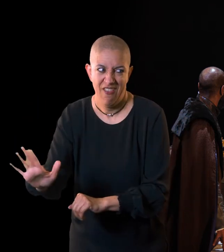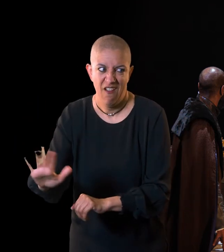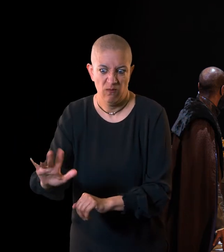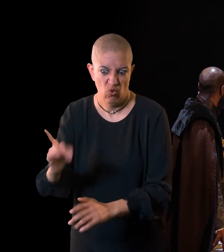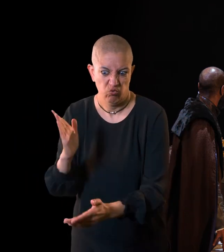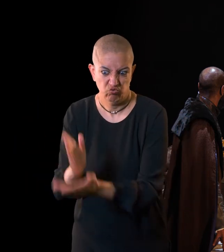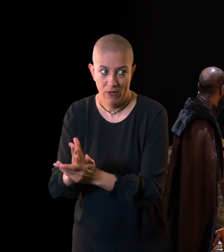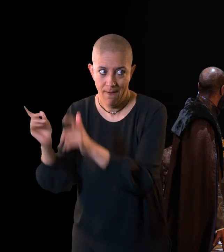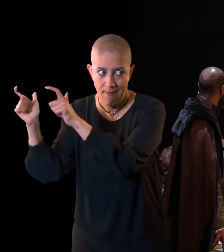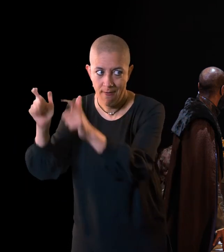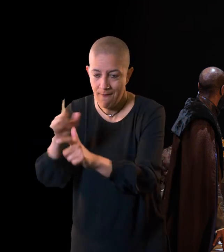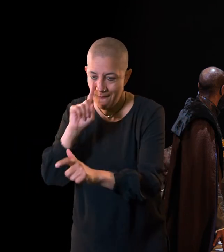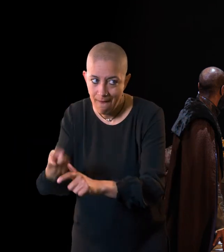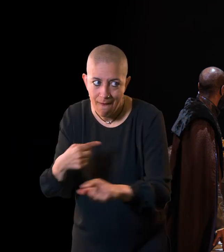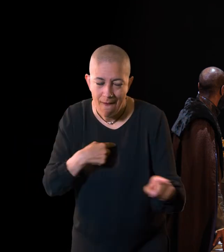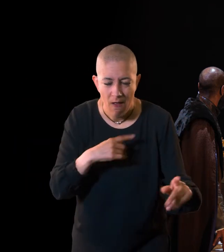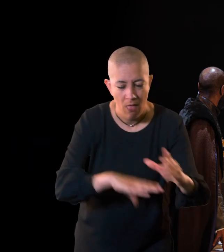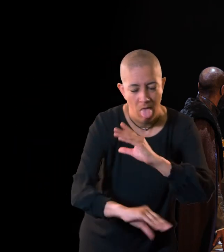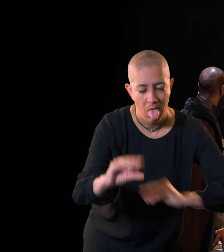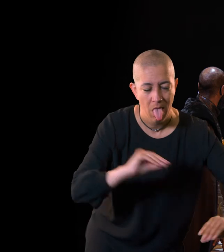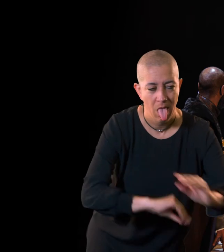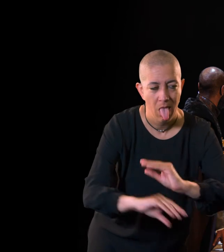The people of England become increasingly fearful of Richard.